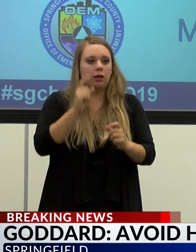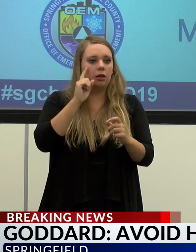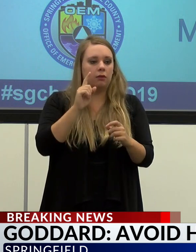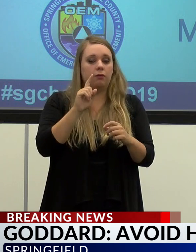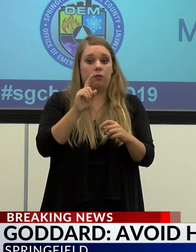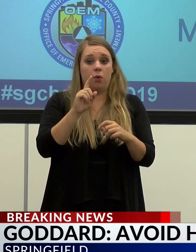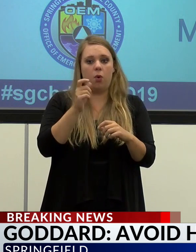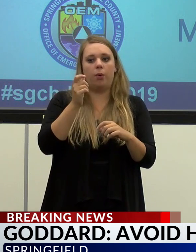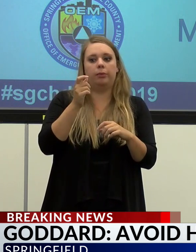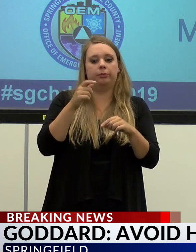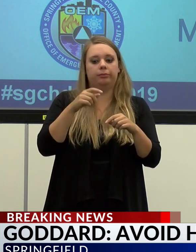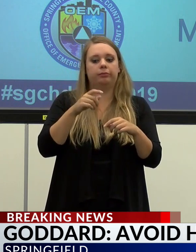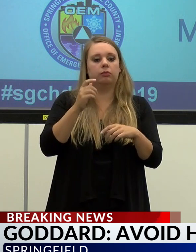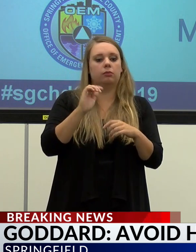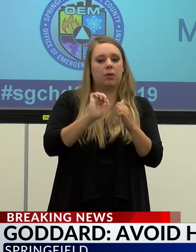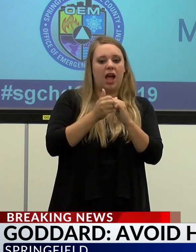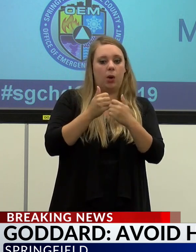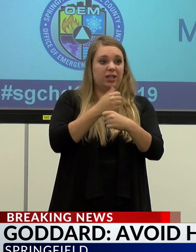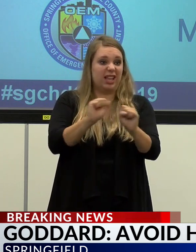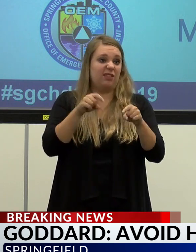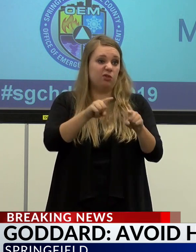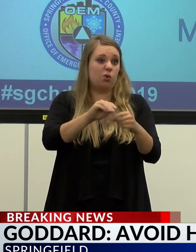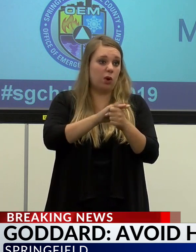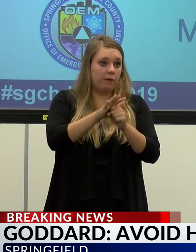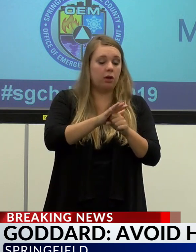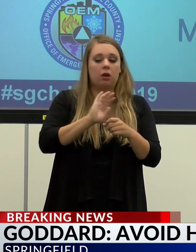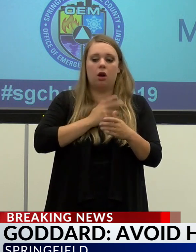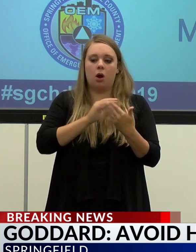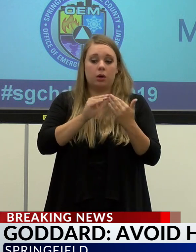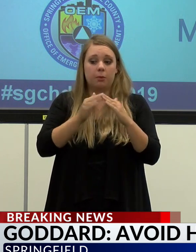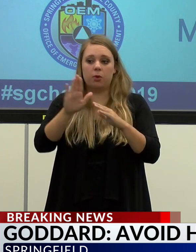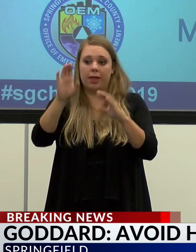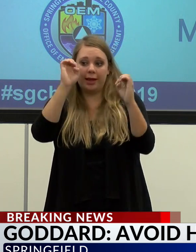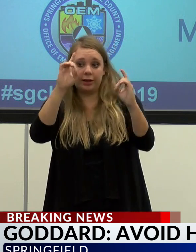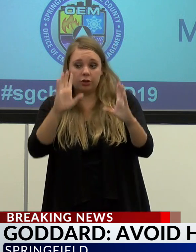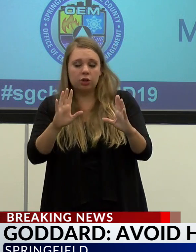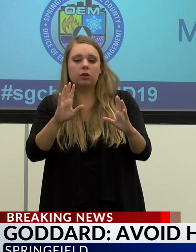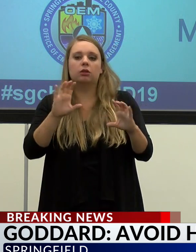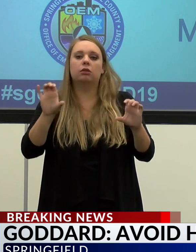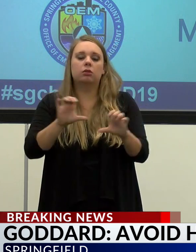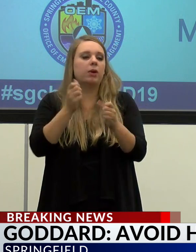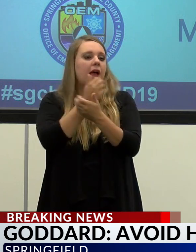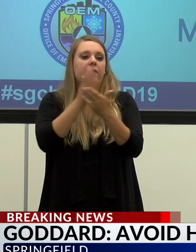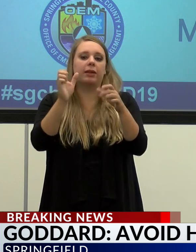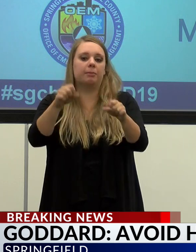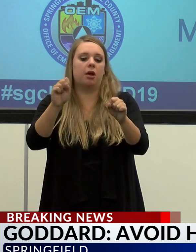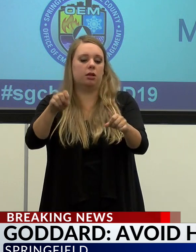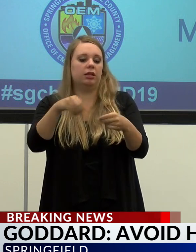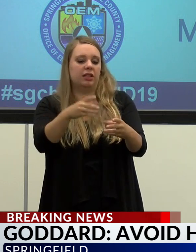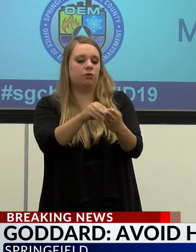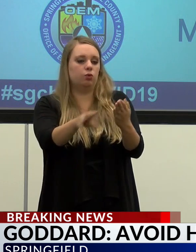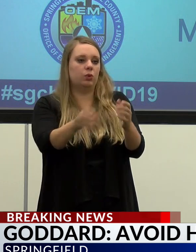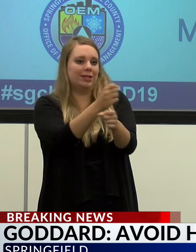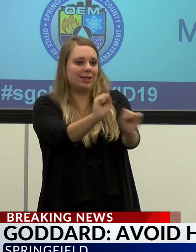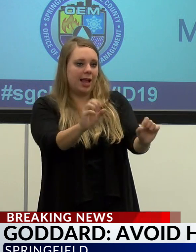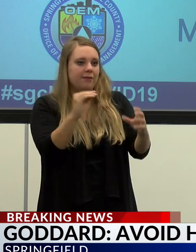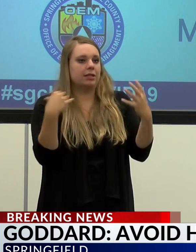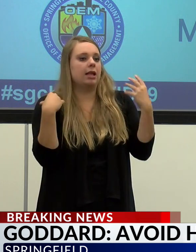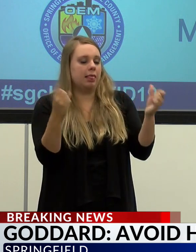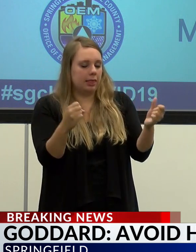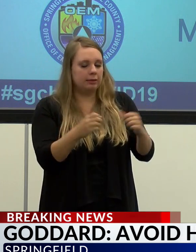-19 has advanced. Our community's educators are doing all that they can to keep our students safe and healthy.